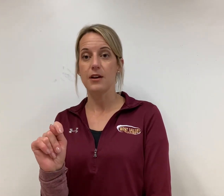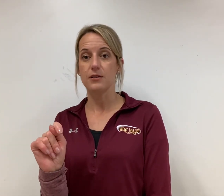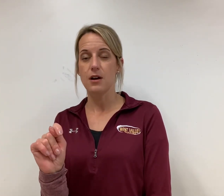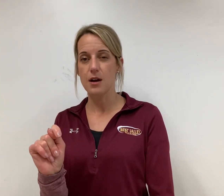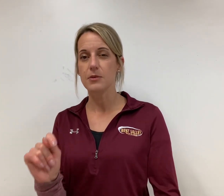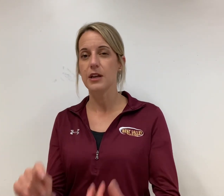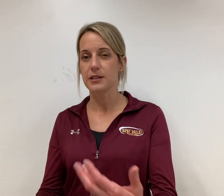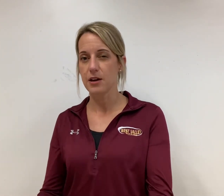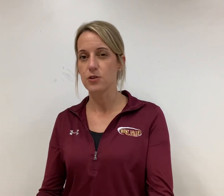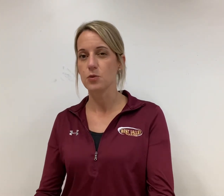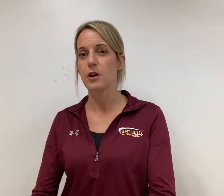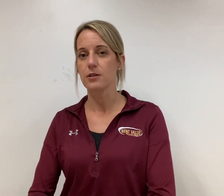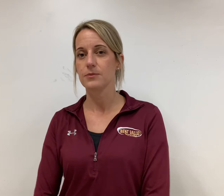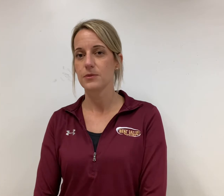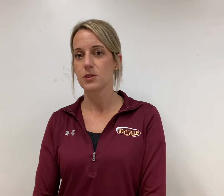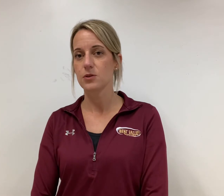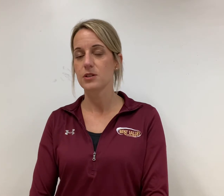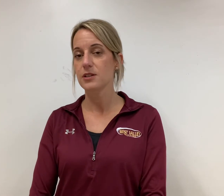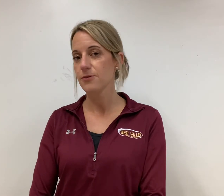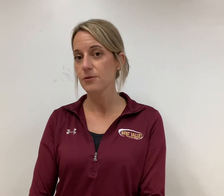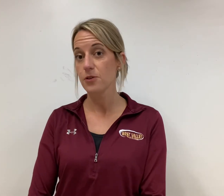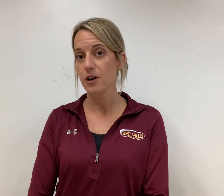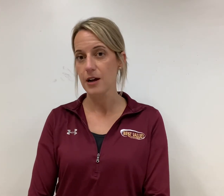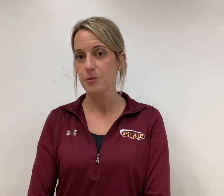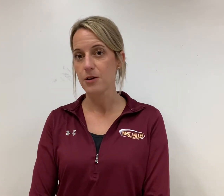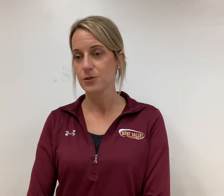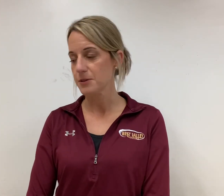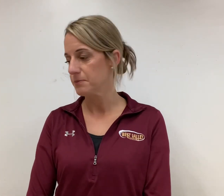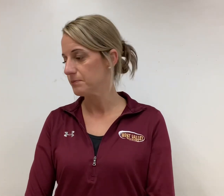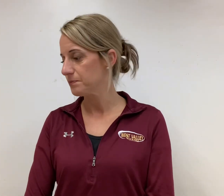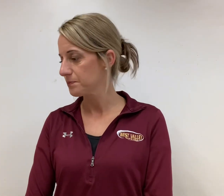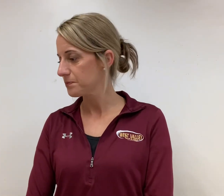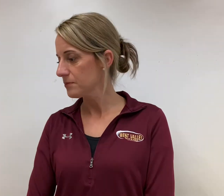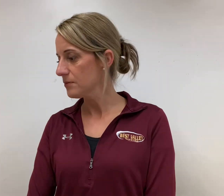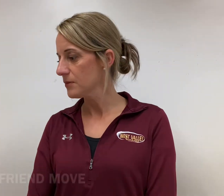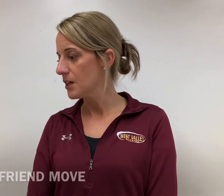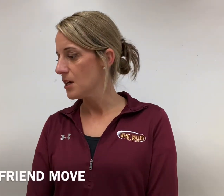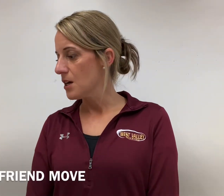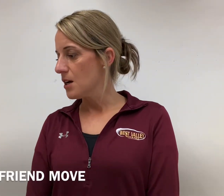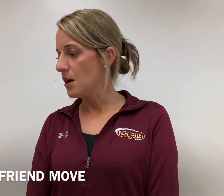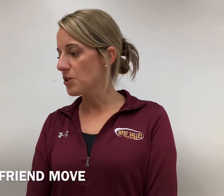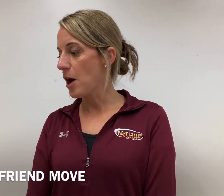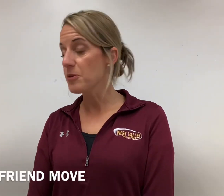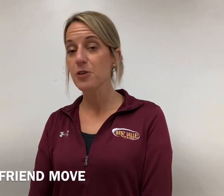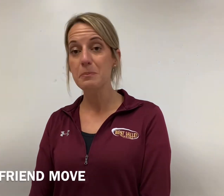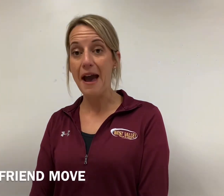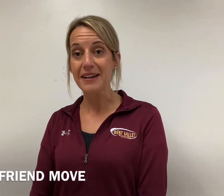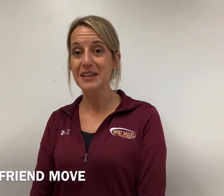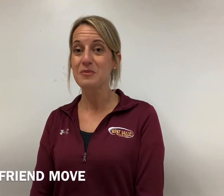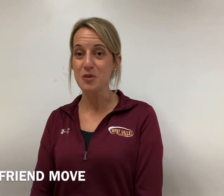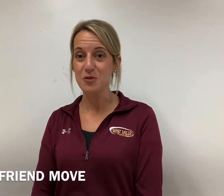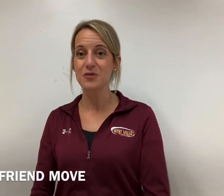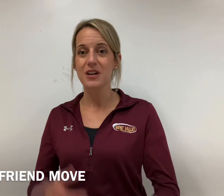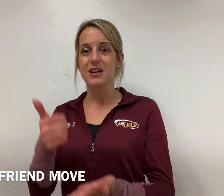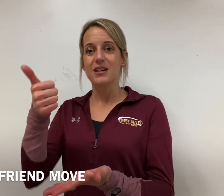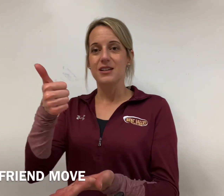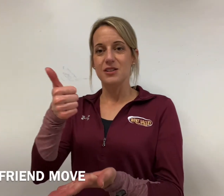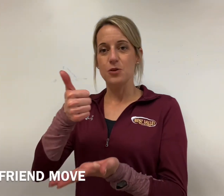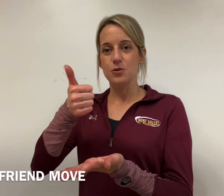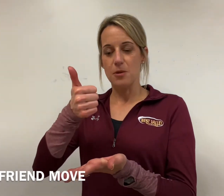I'm going to tell you where so it's different for our eyebrows um to help a friend pack and move so dominant